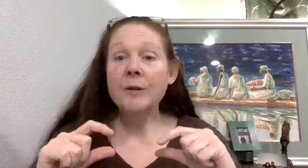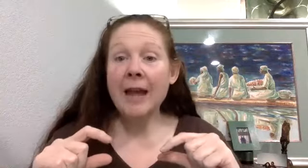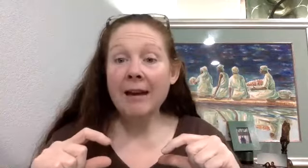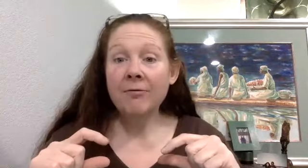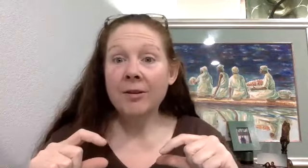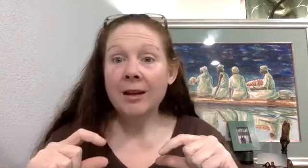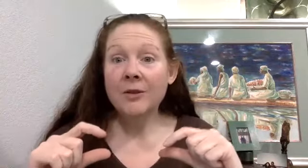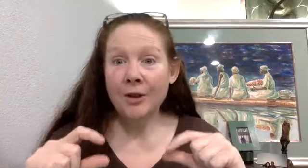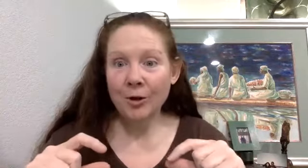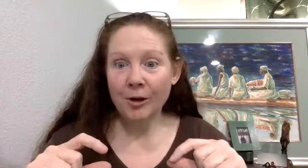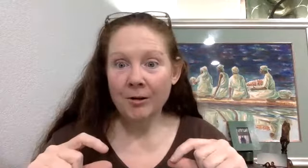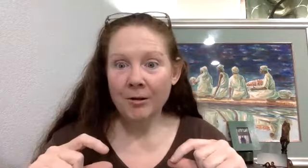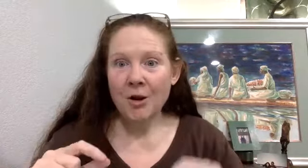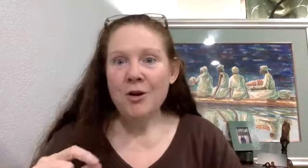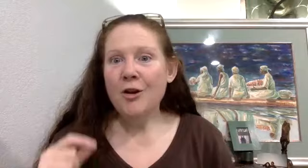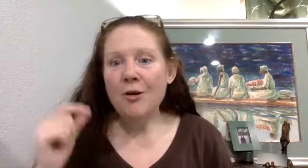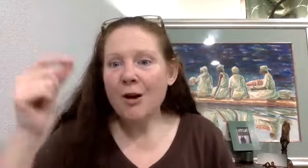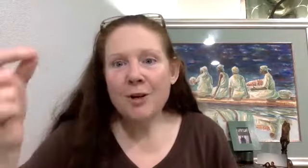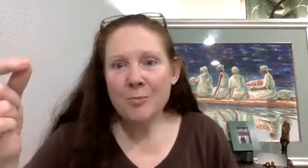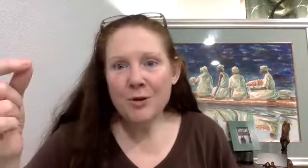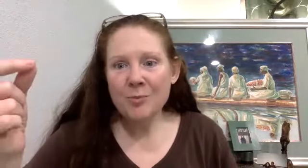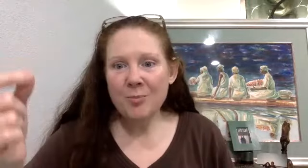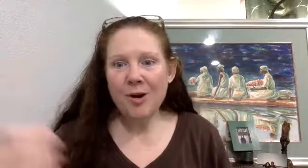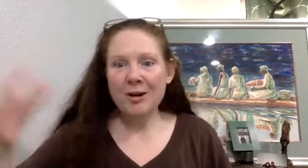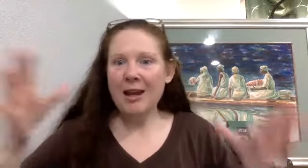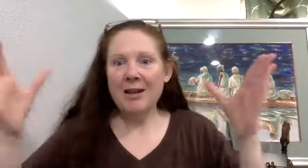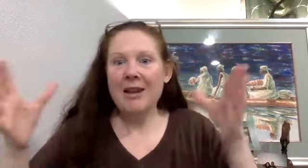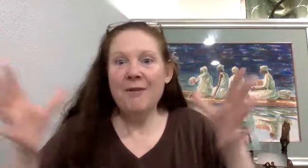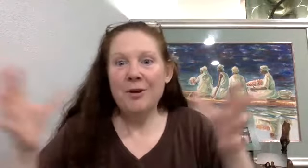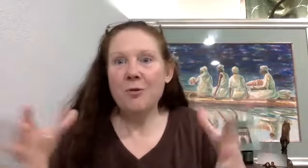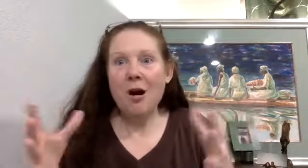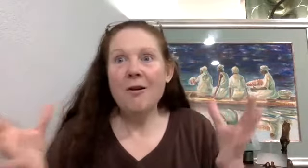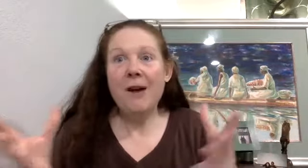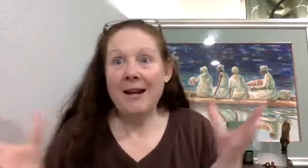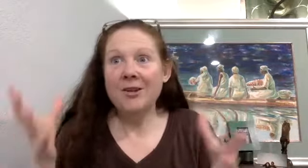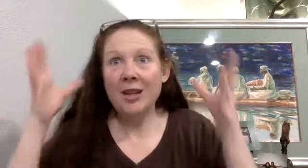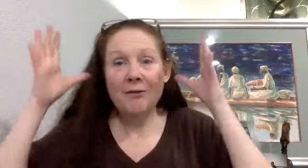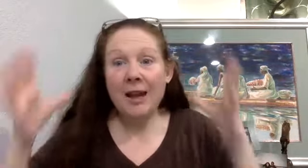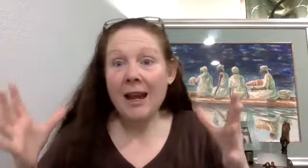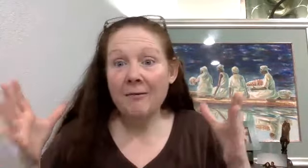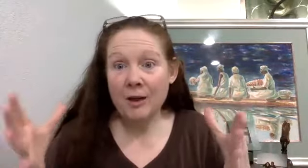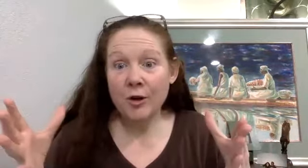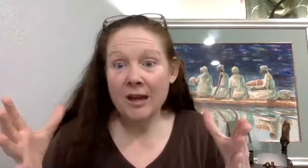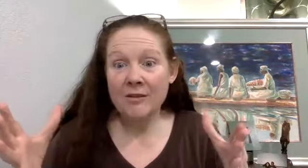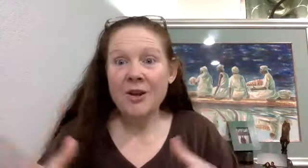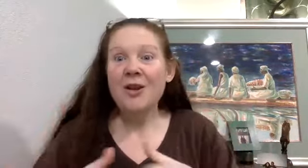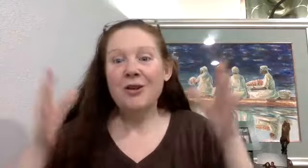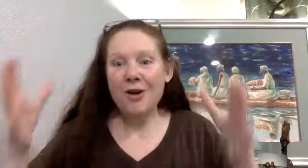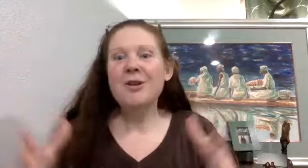safe and secure. You don't go to an amusement park if you are financially, if you can't feed your kids. You don't